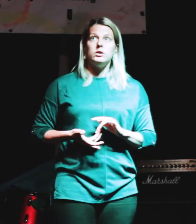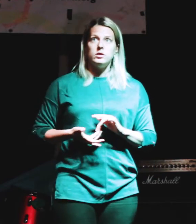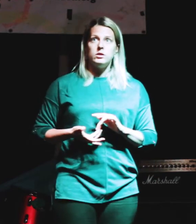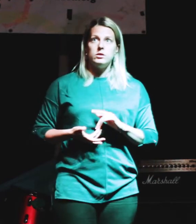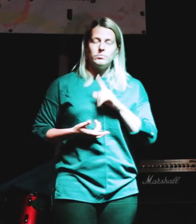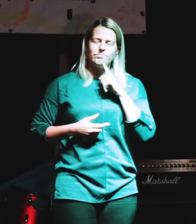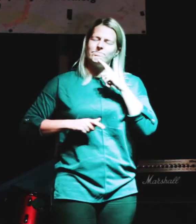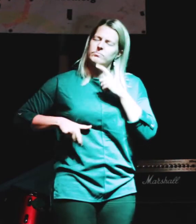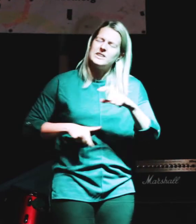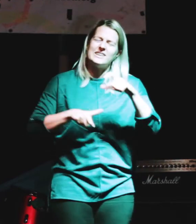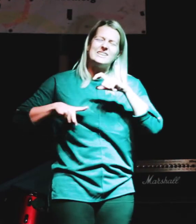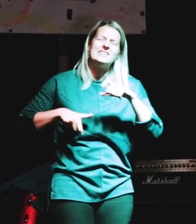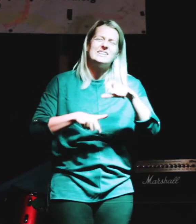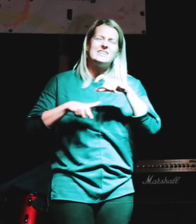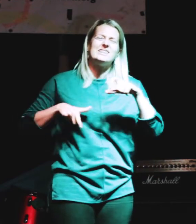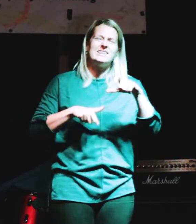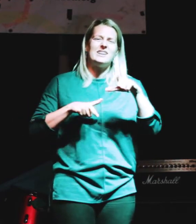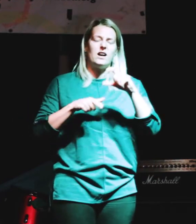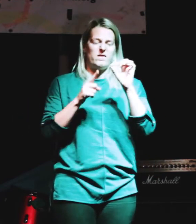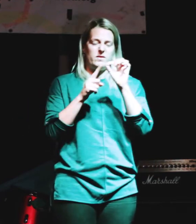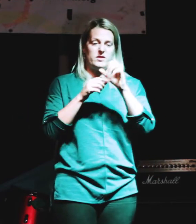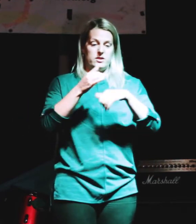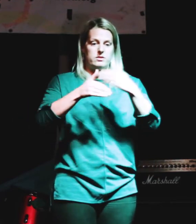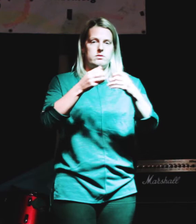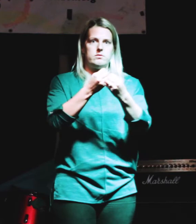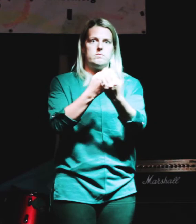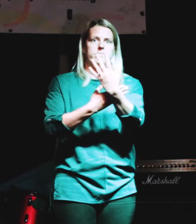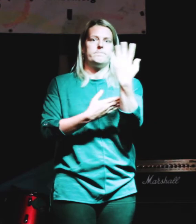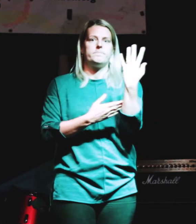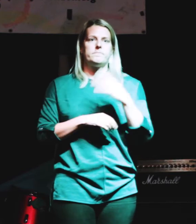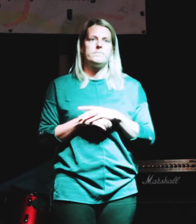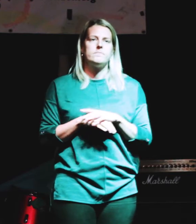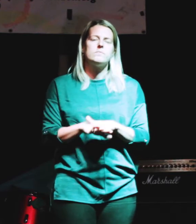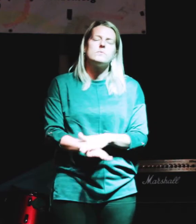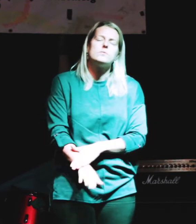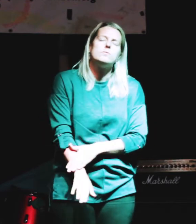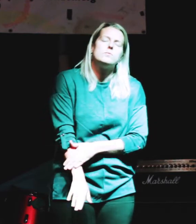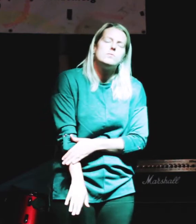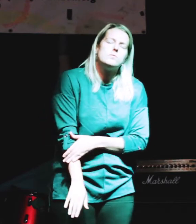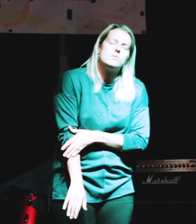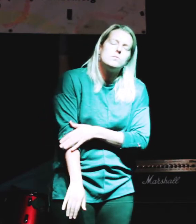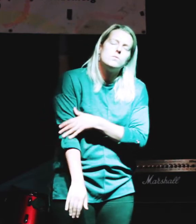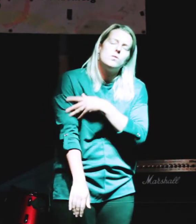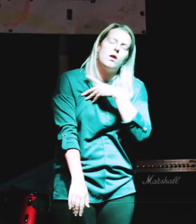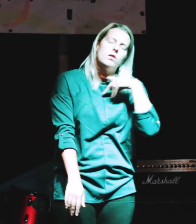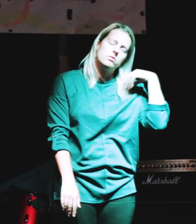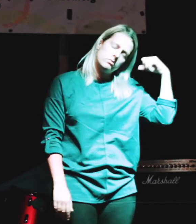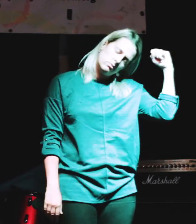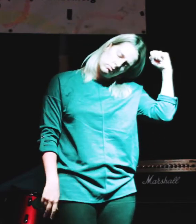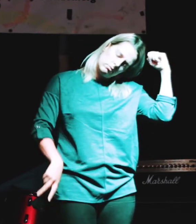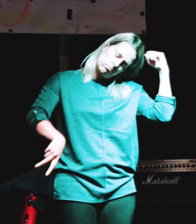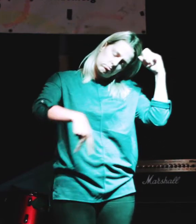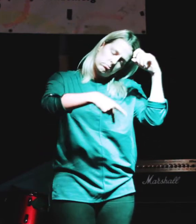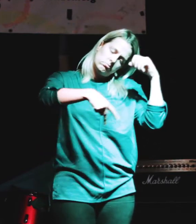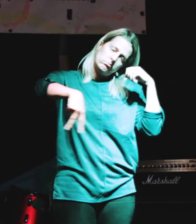slow globs spill and grow around our hanging bodies, punctured and pickled, I am